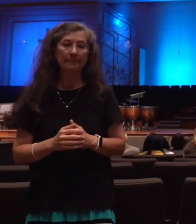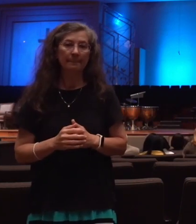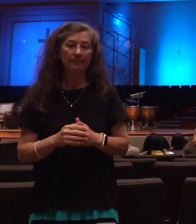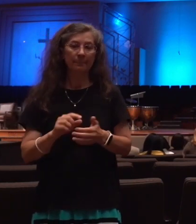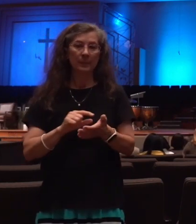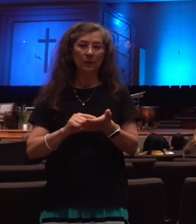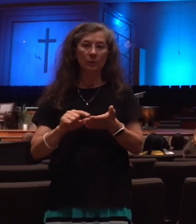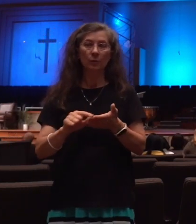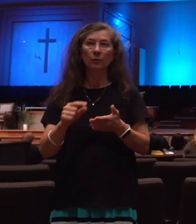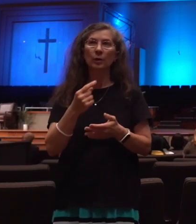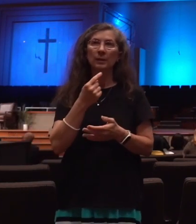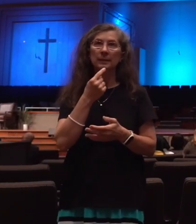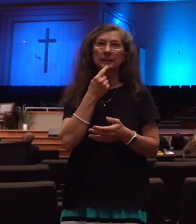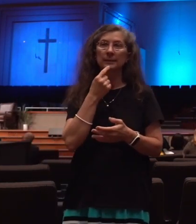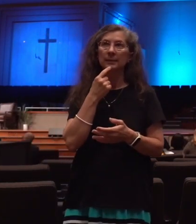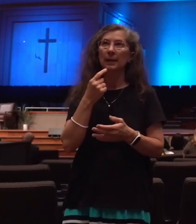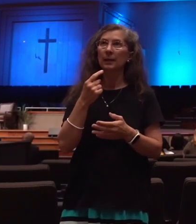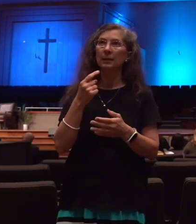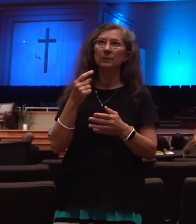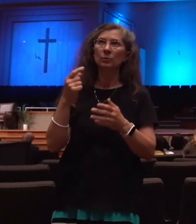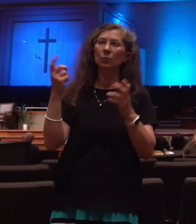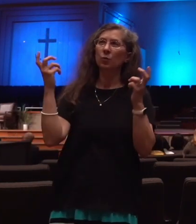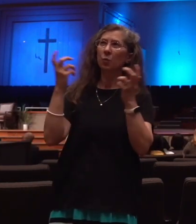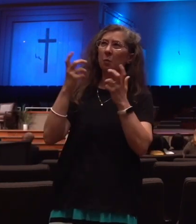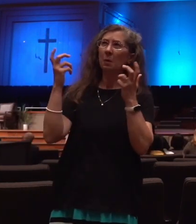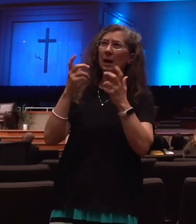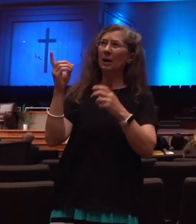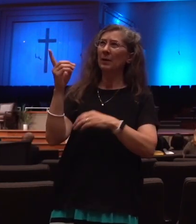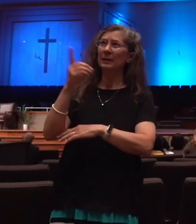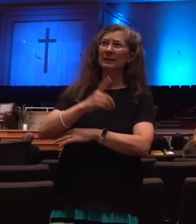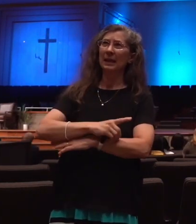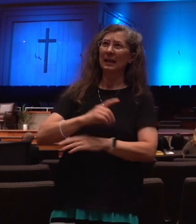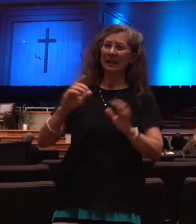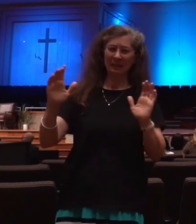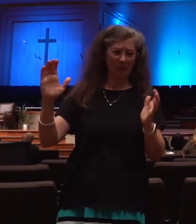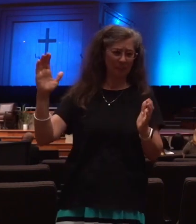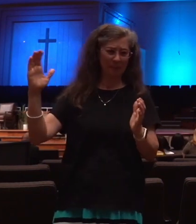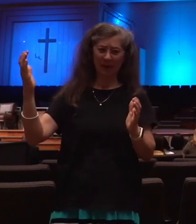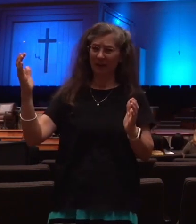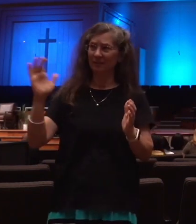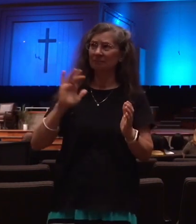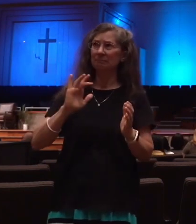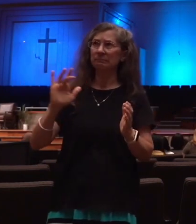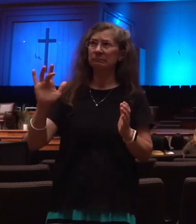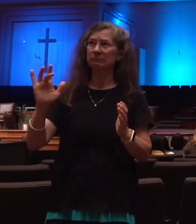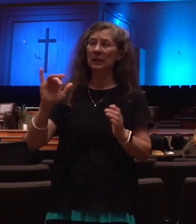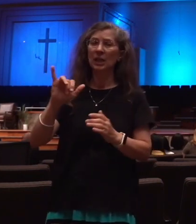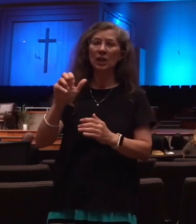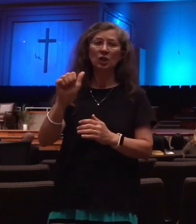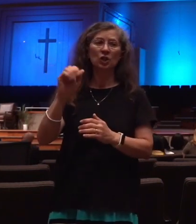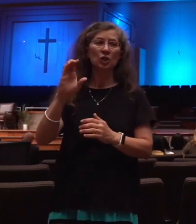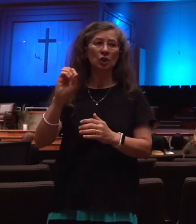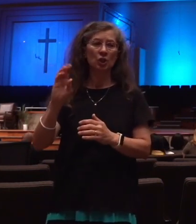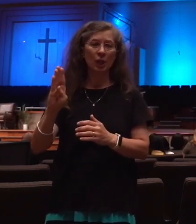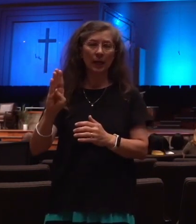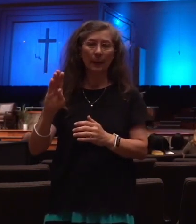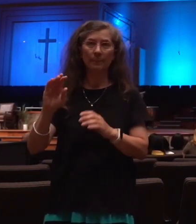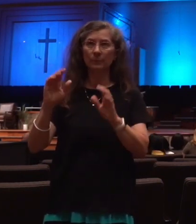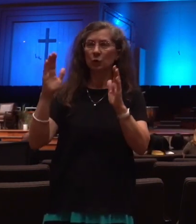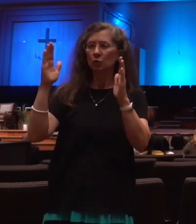day is great, so that none is like it. It is even the time of Jacob's trouble, for he